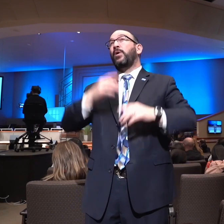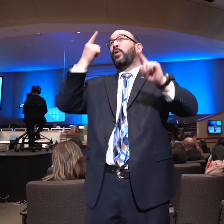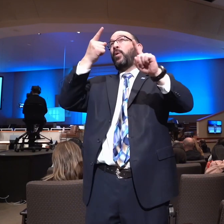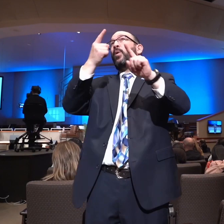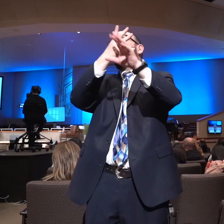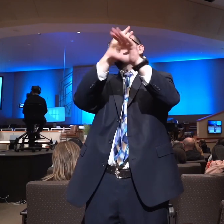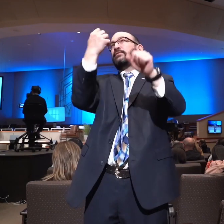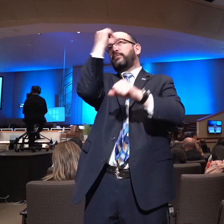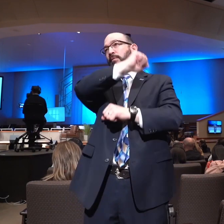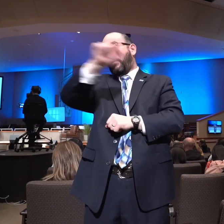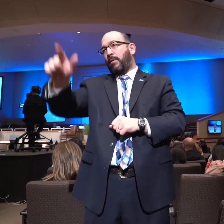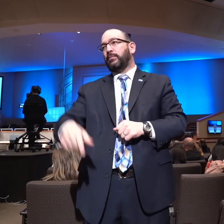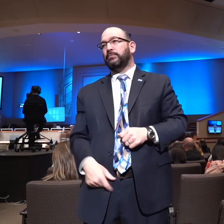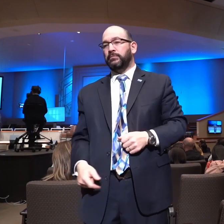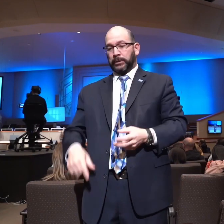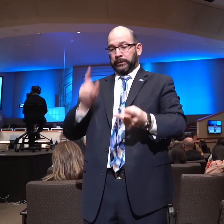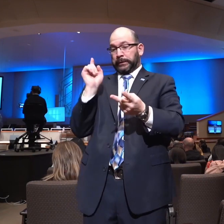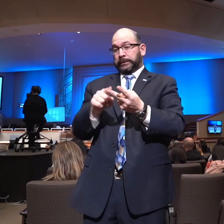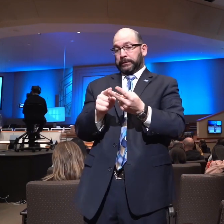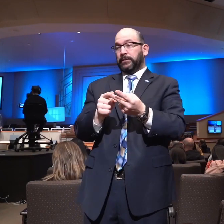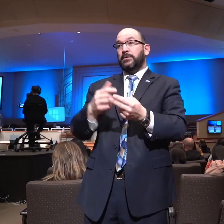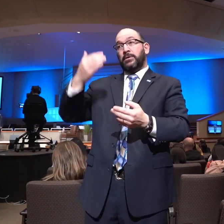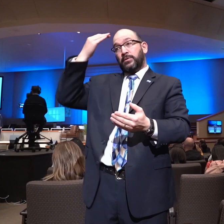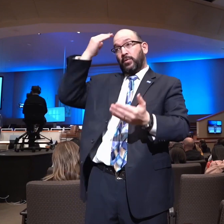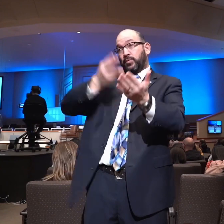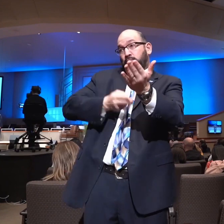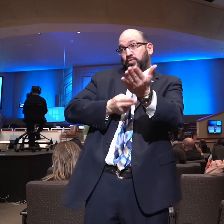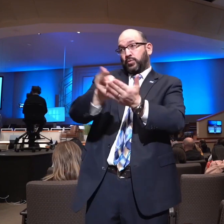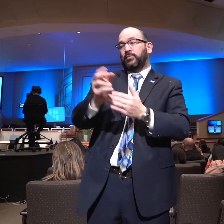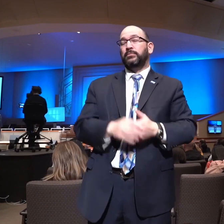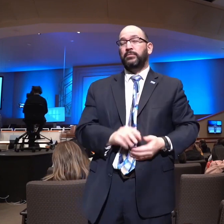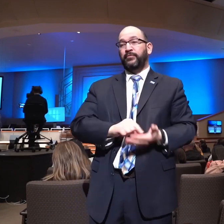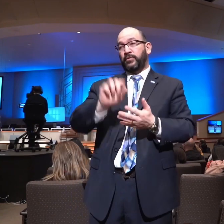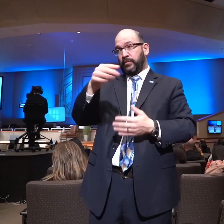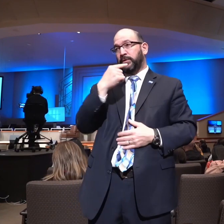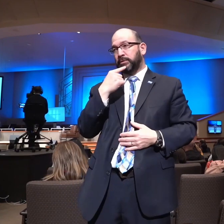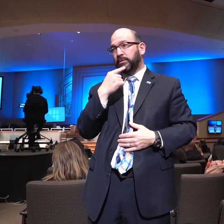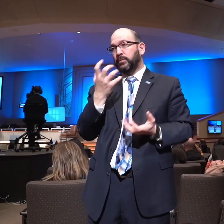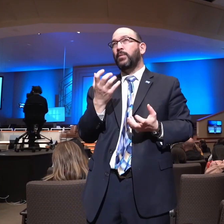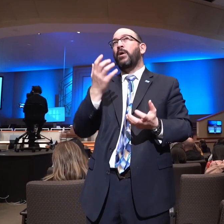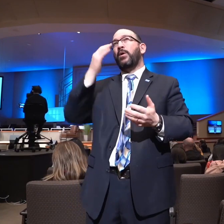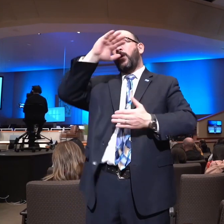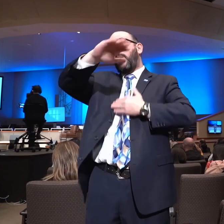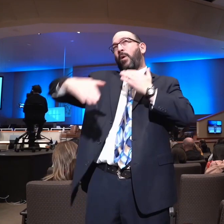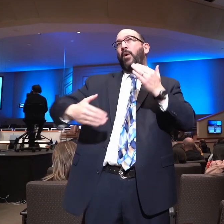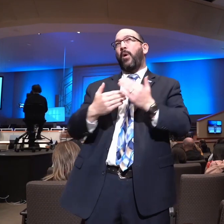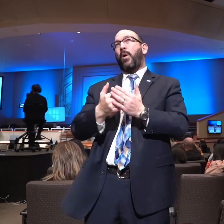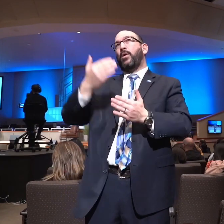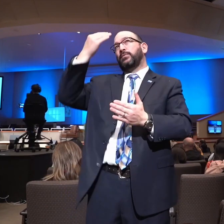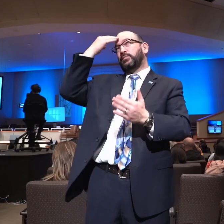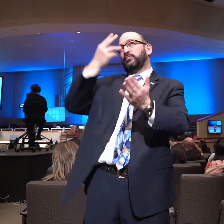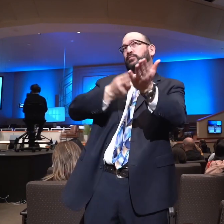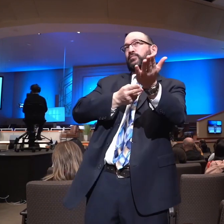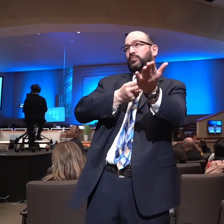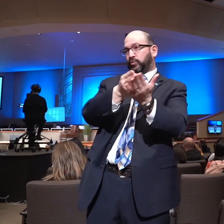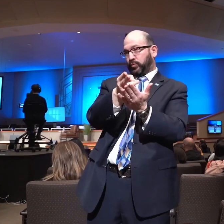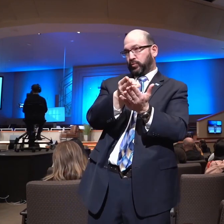truth. The Bible says in verse 4 to come to the knowledge of the truth. A precise and correct